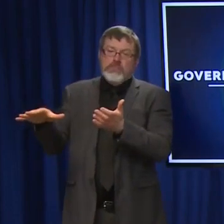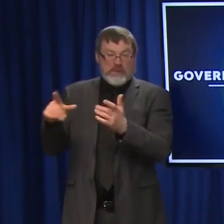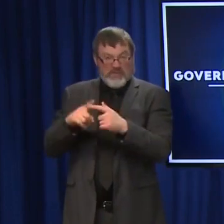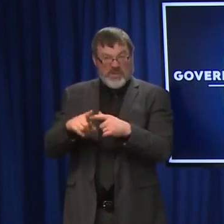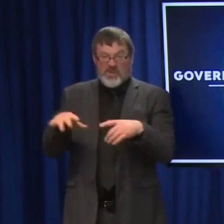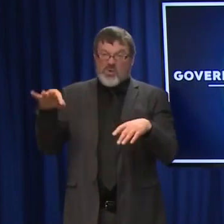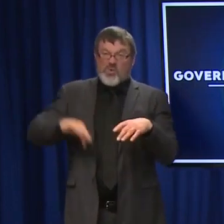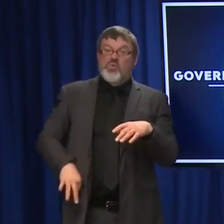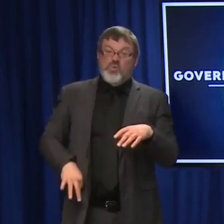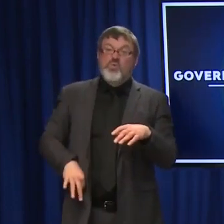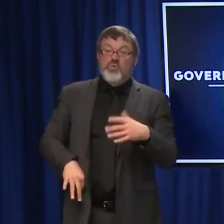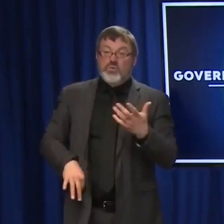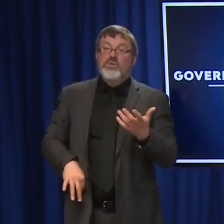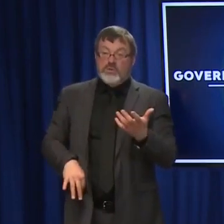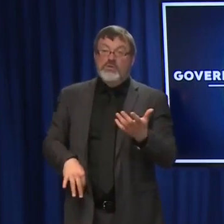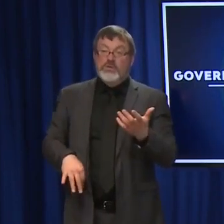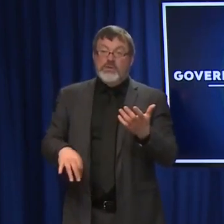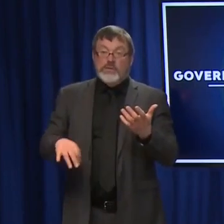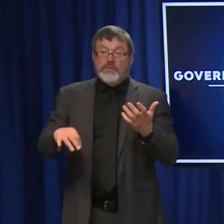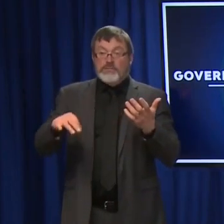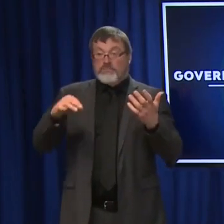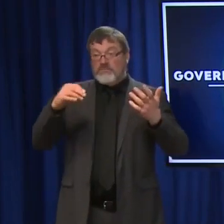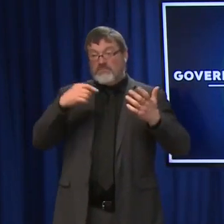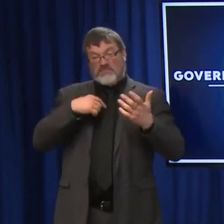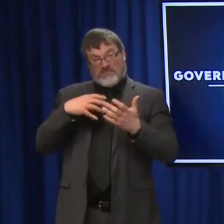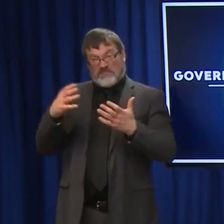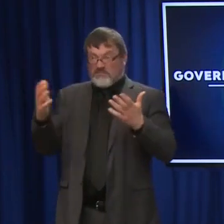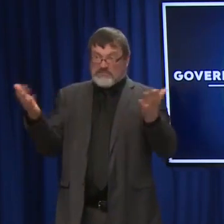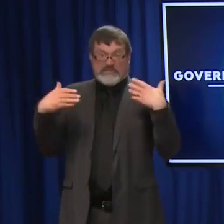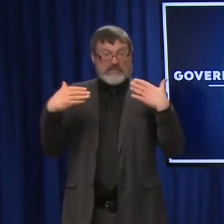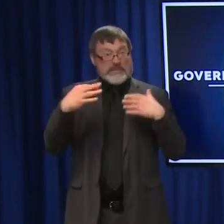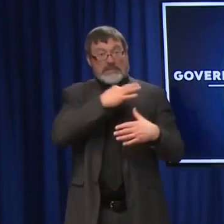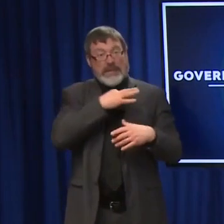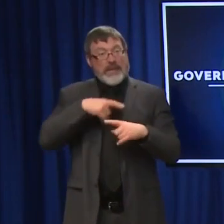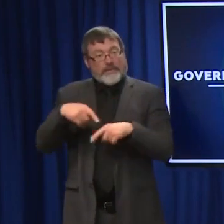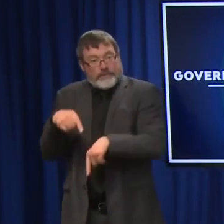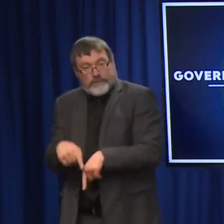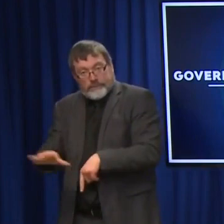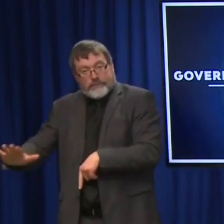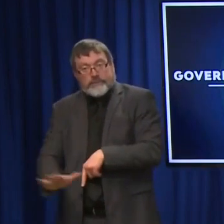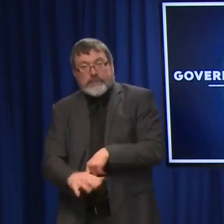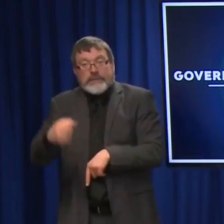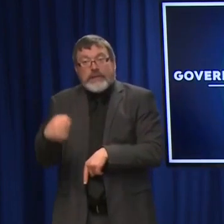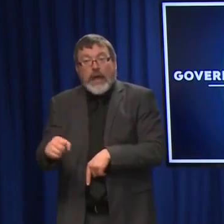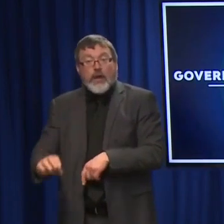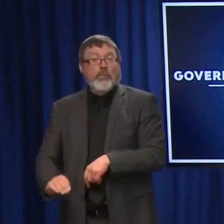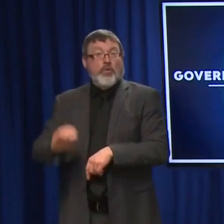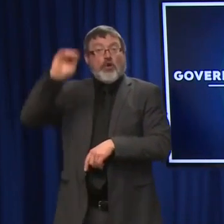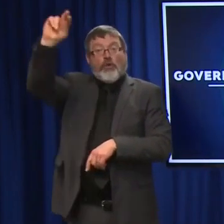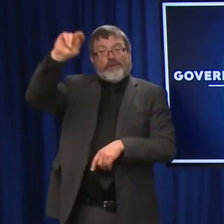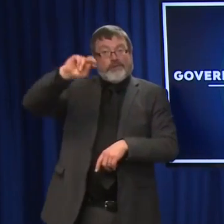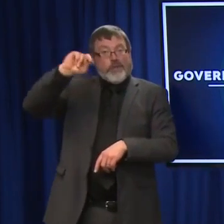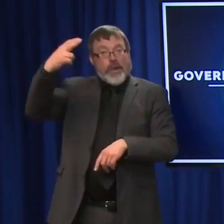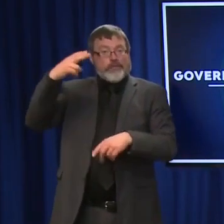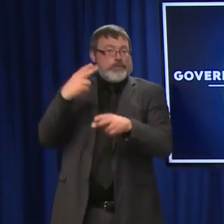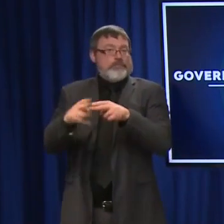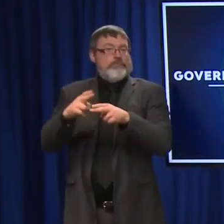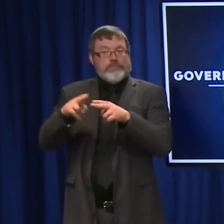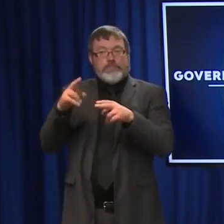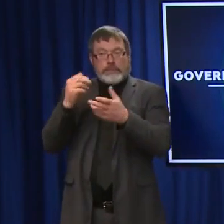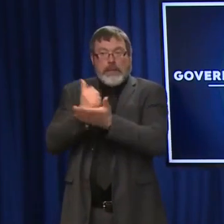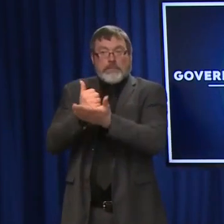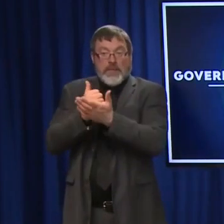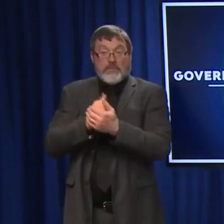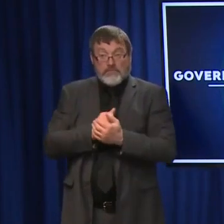that don't currently have the high rates of COVID just yet. Also, the men and women of the National Guard, they've been phenomenal. We